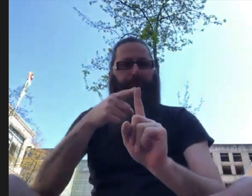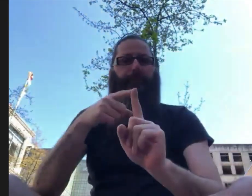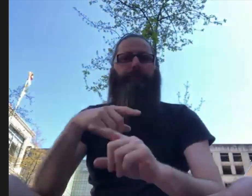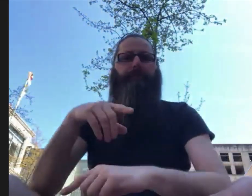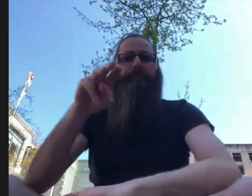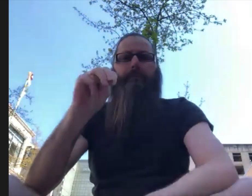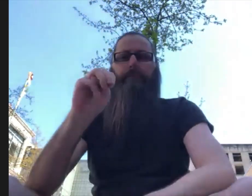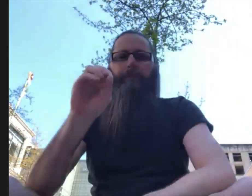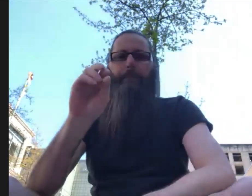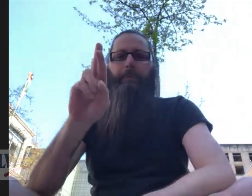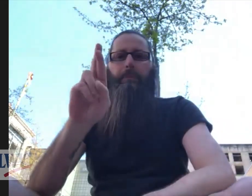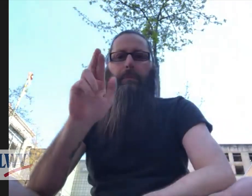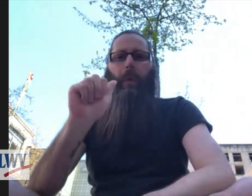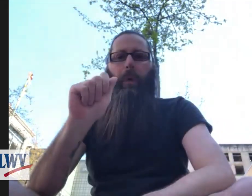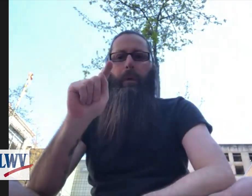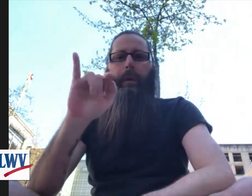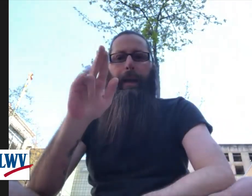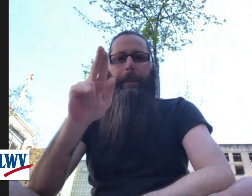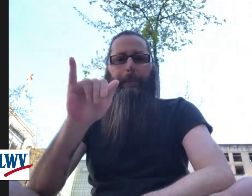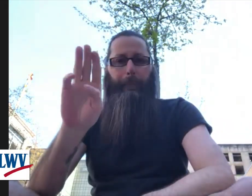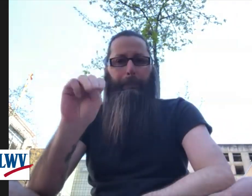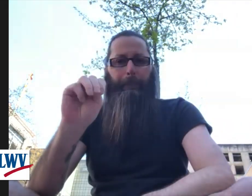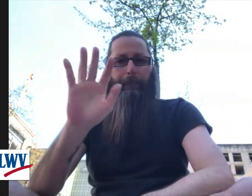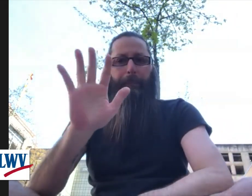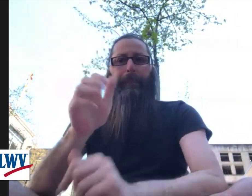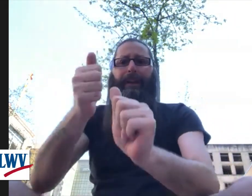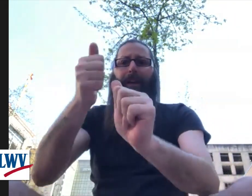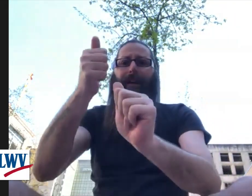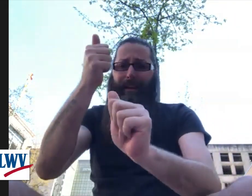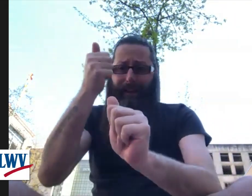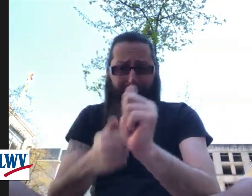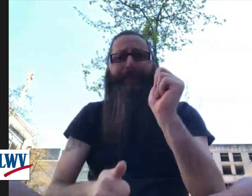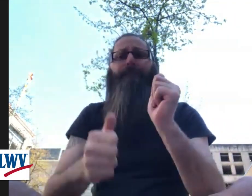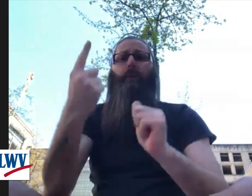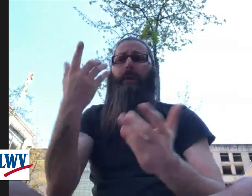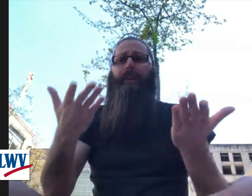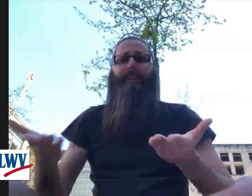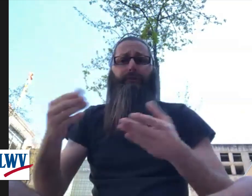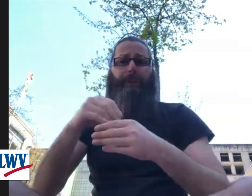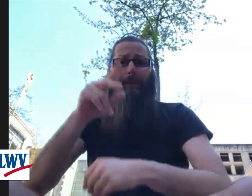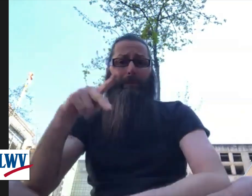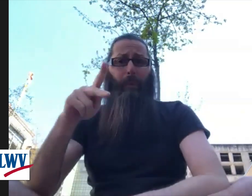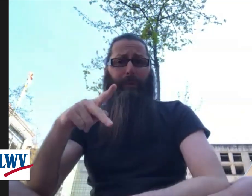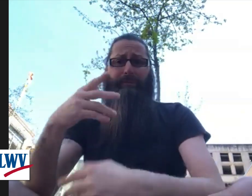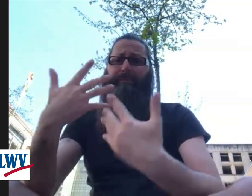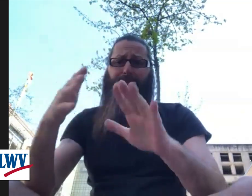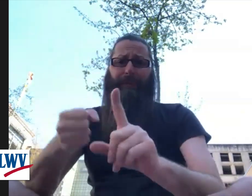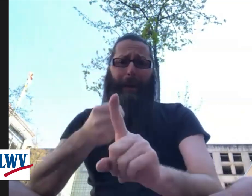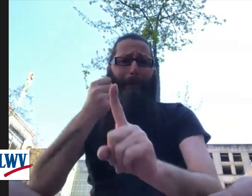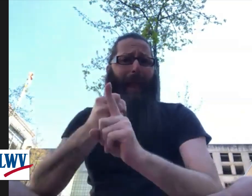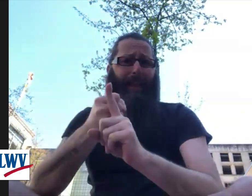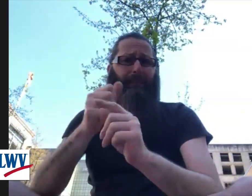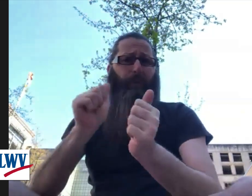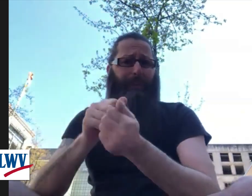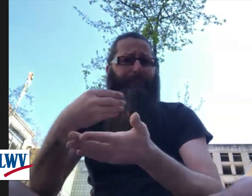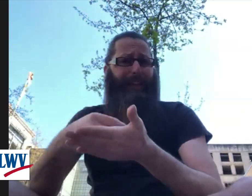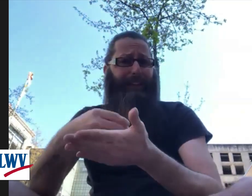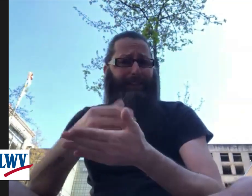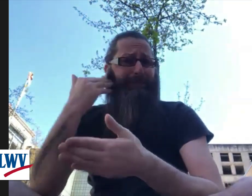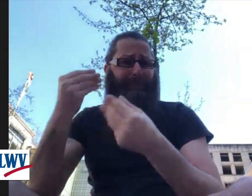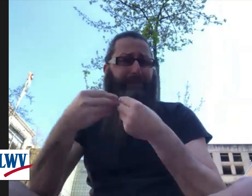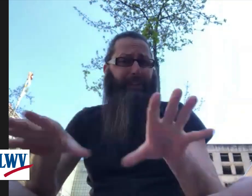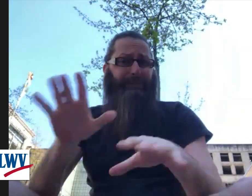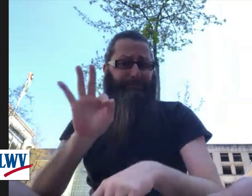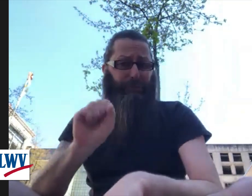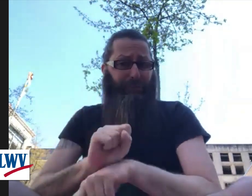So I do want to go back and just reemphasize a point about this than the finances, but in relation to the moratorium,